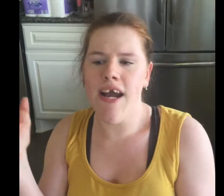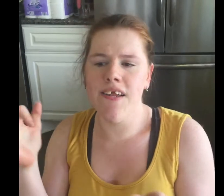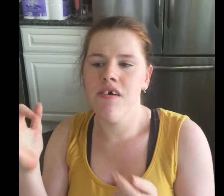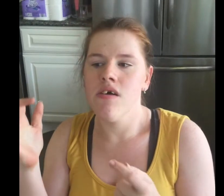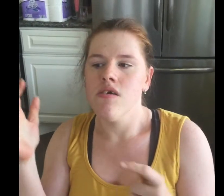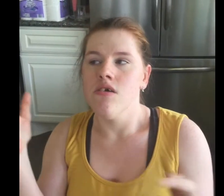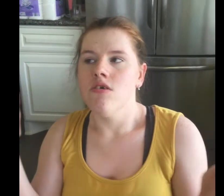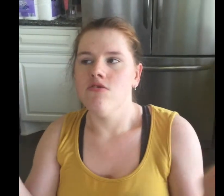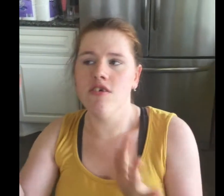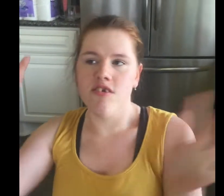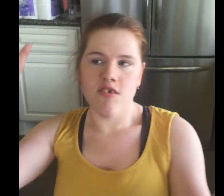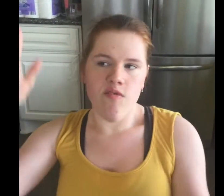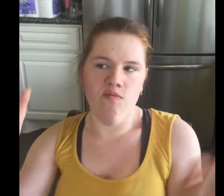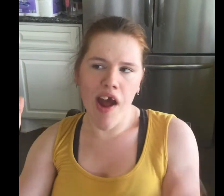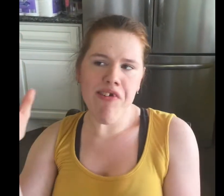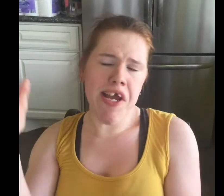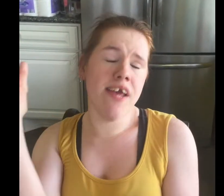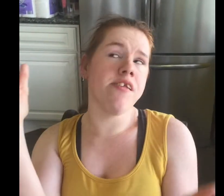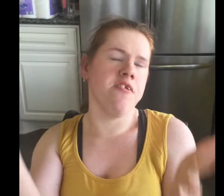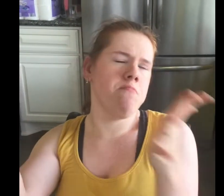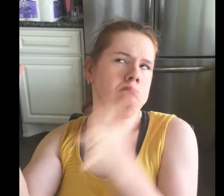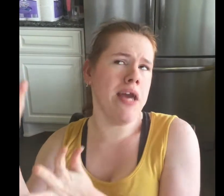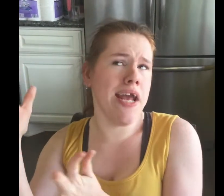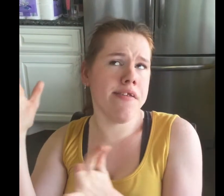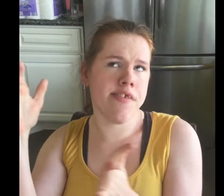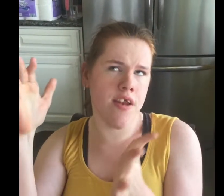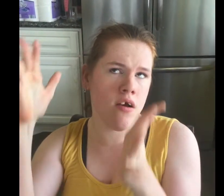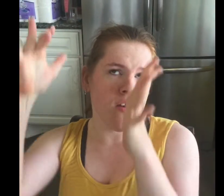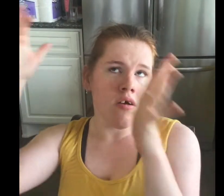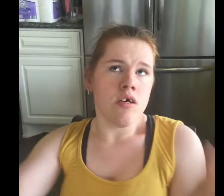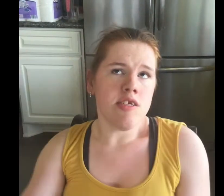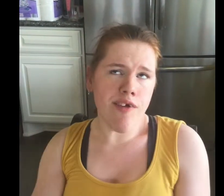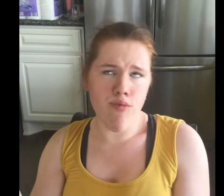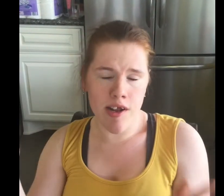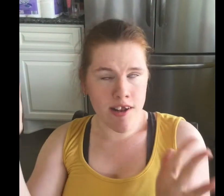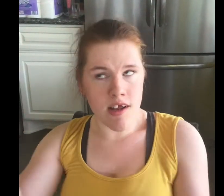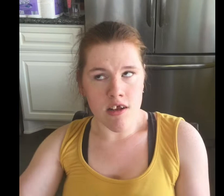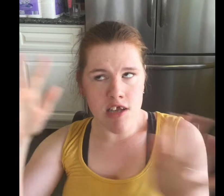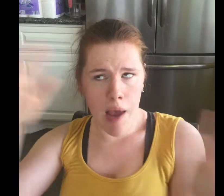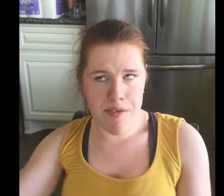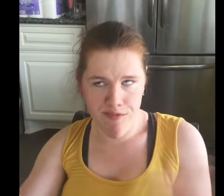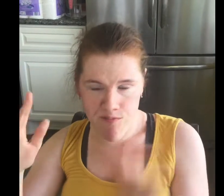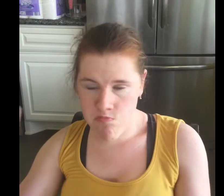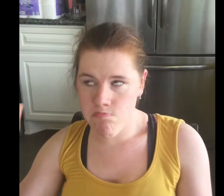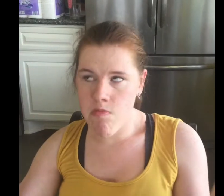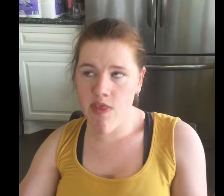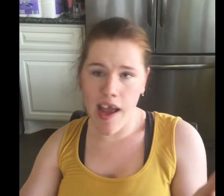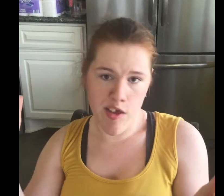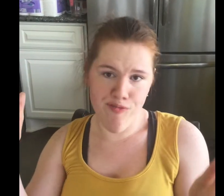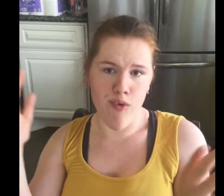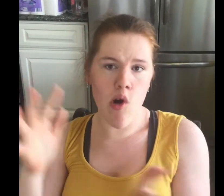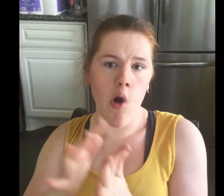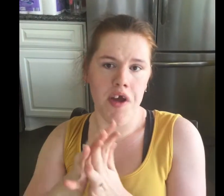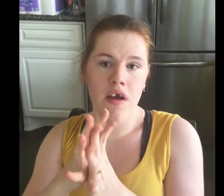just veggies and meats and different types of things for Aldi